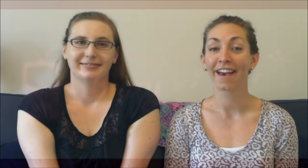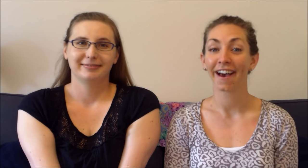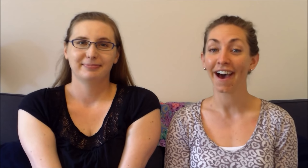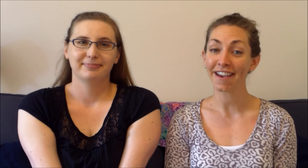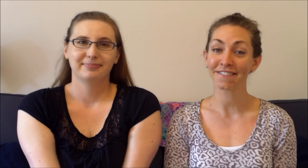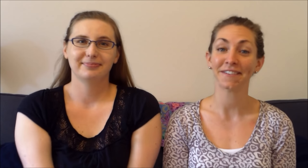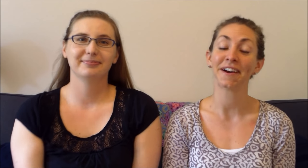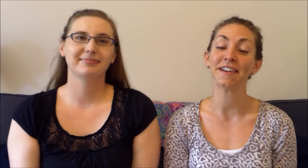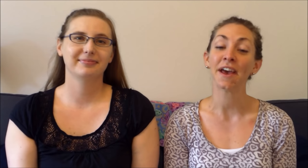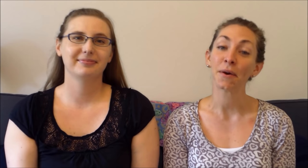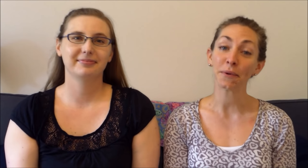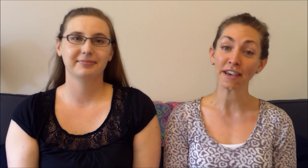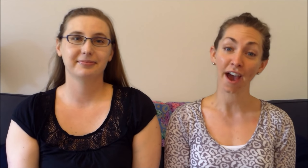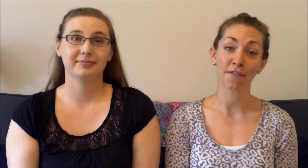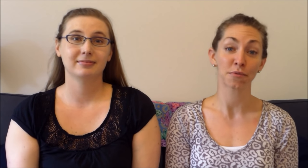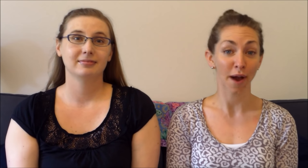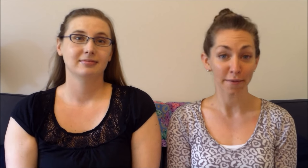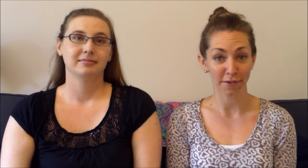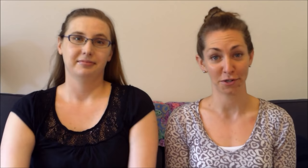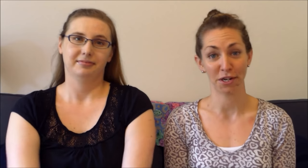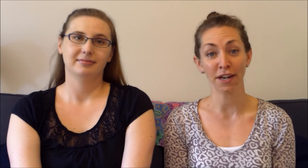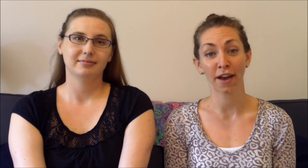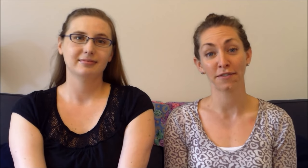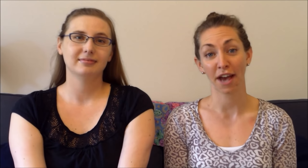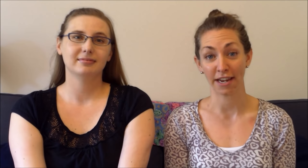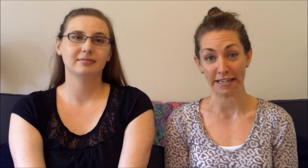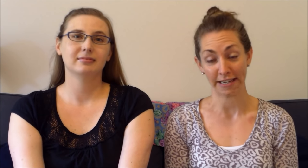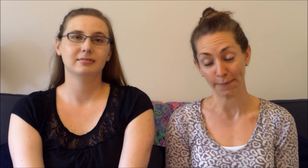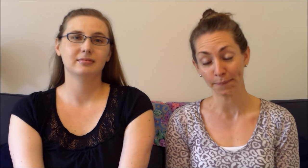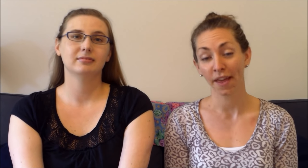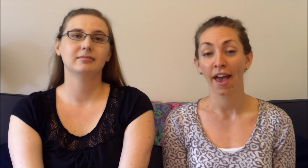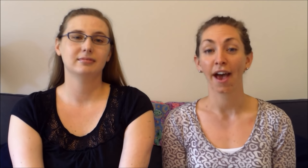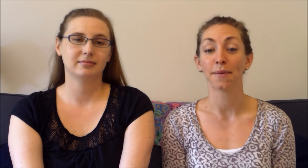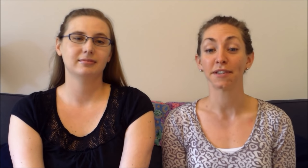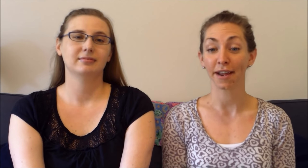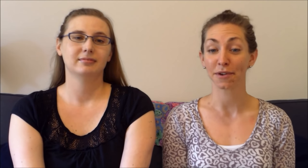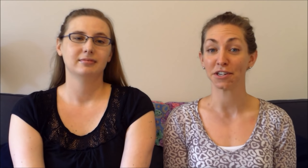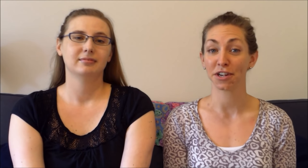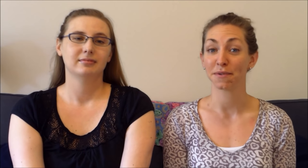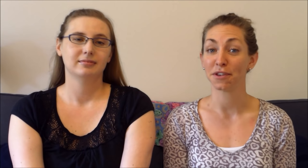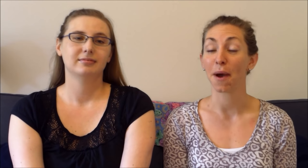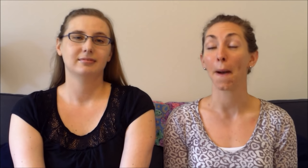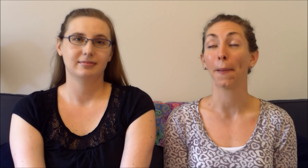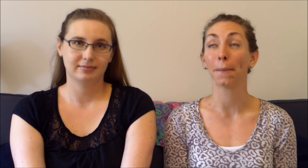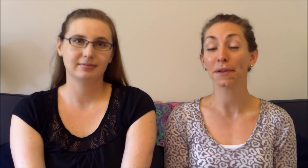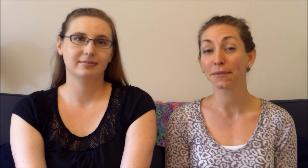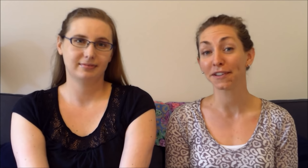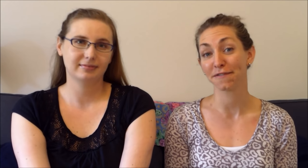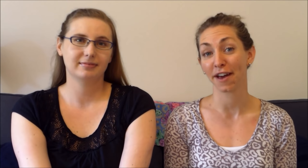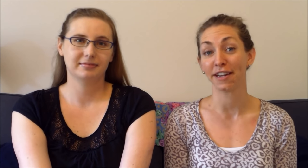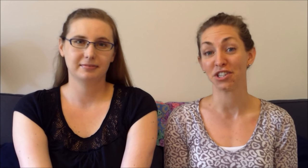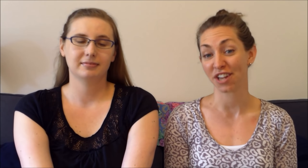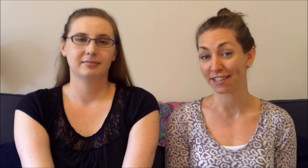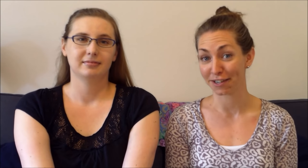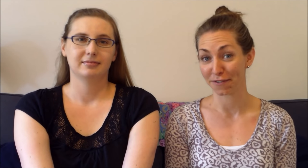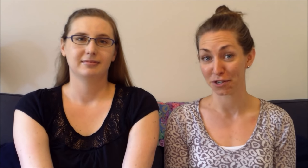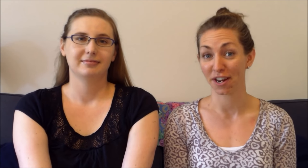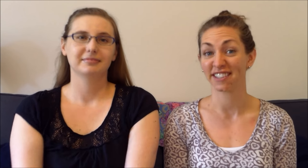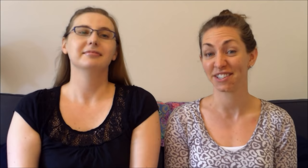Hi everyone! We have a rhyme version of Tiny Tim. Today we're going to share with you a really, really fun, jazzier version and